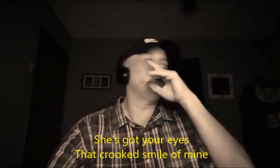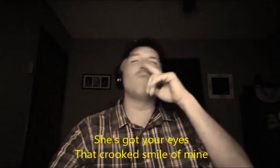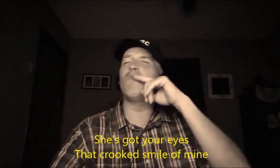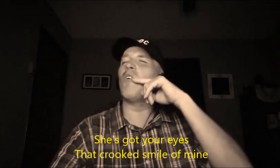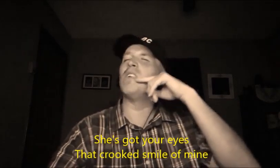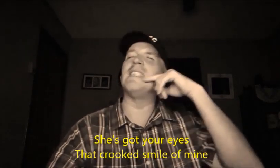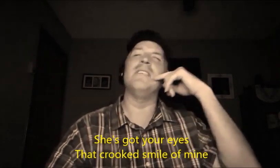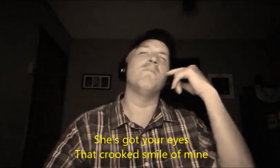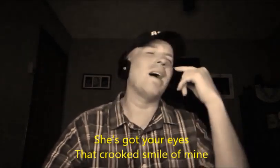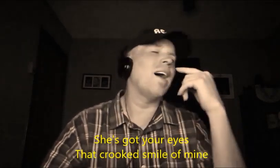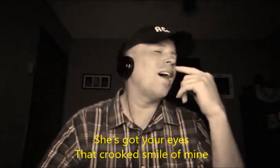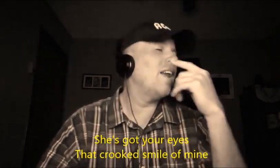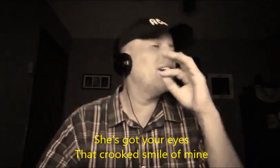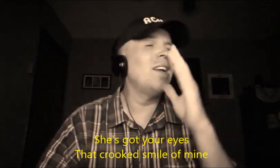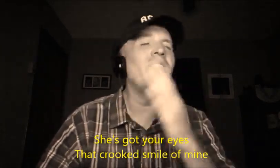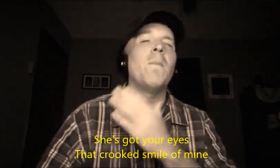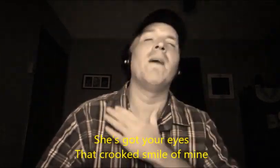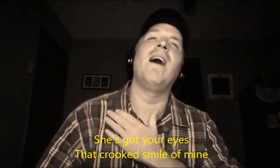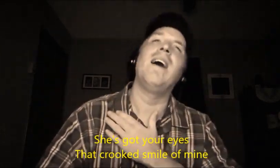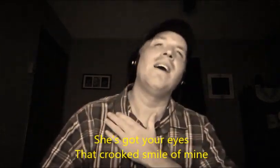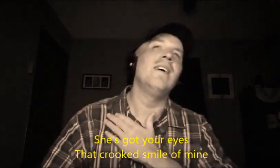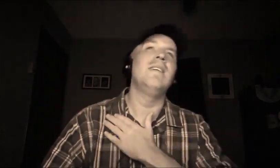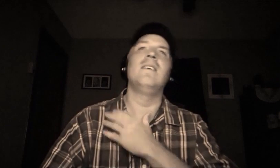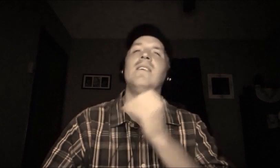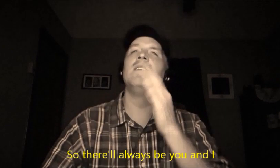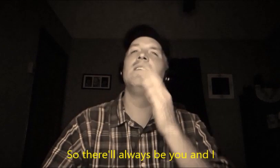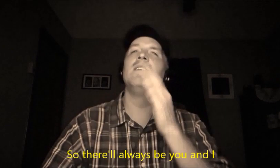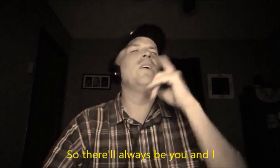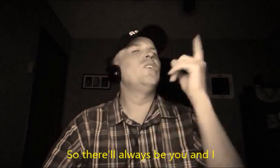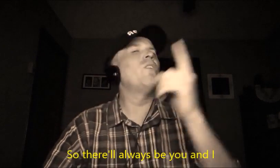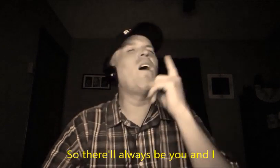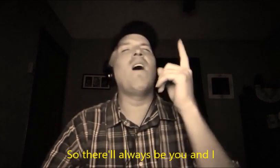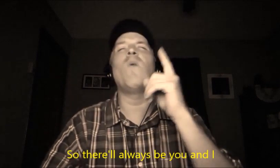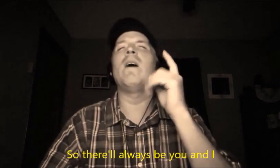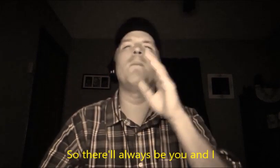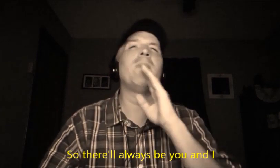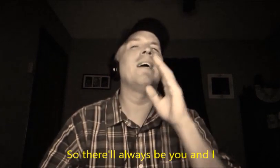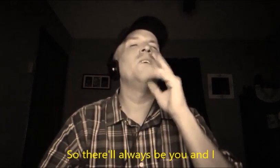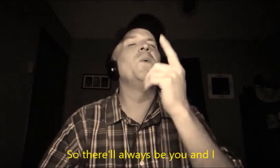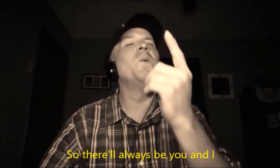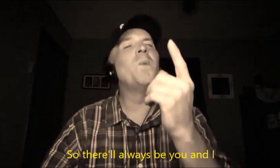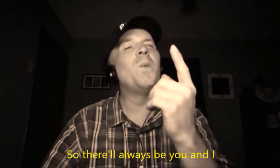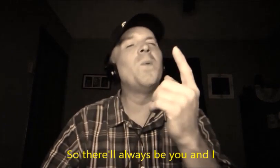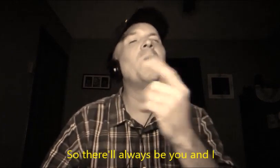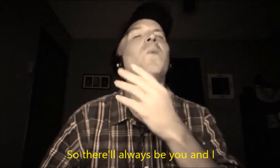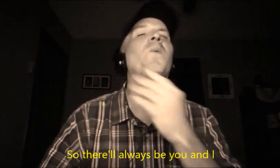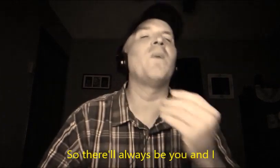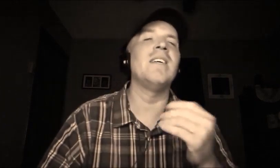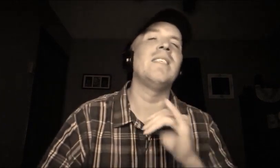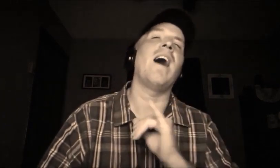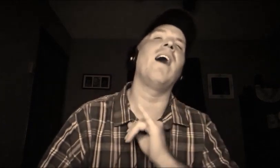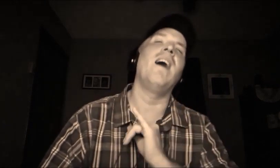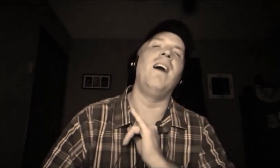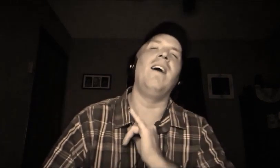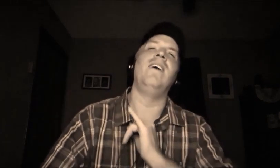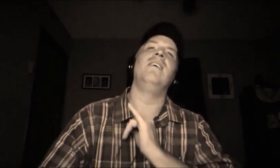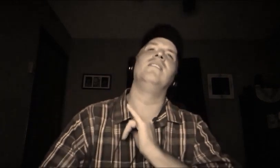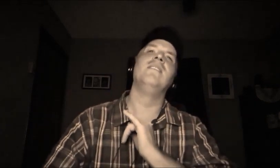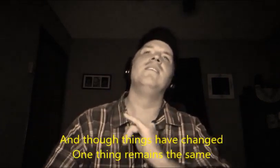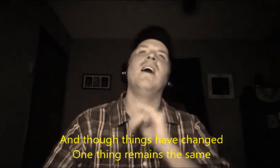crooked smile of mine So there'll always be you and I And